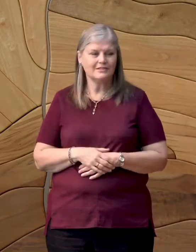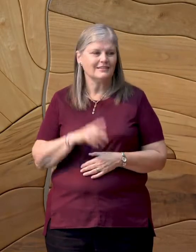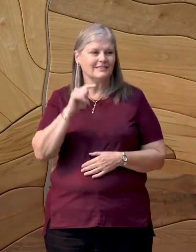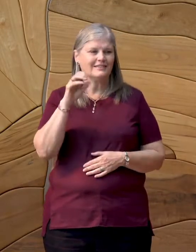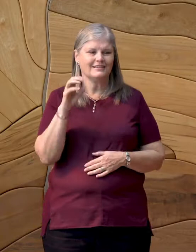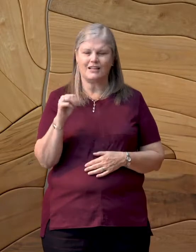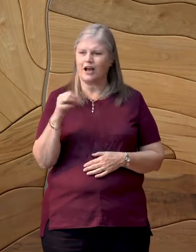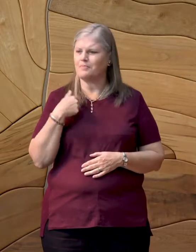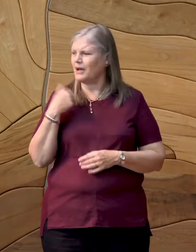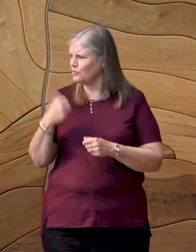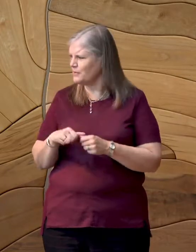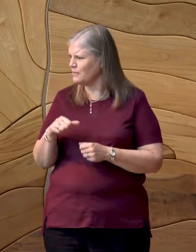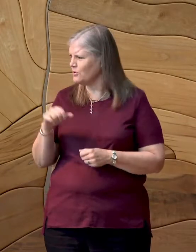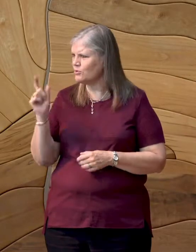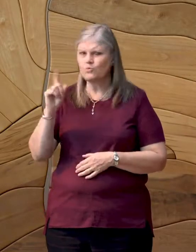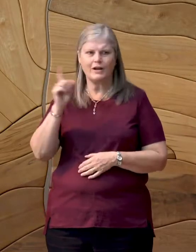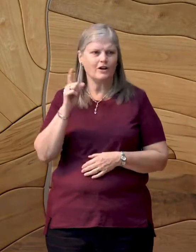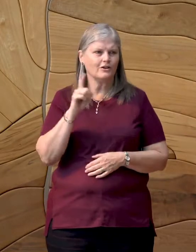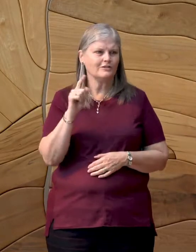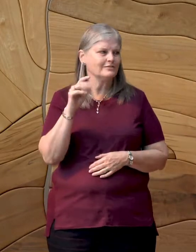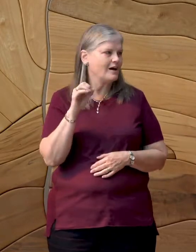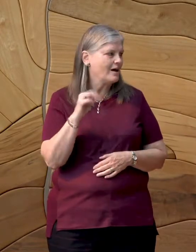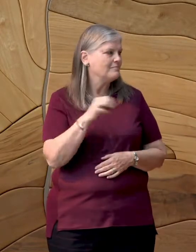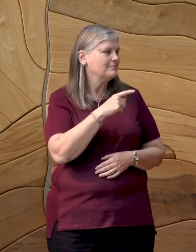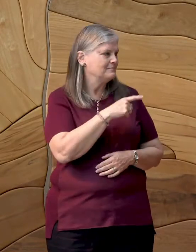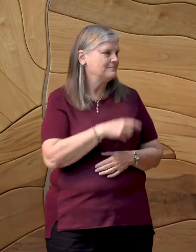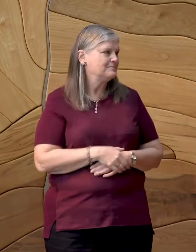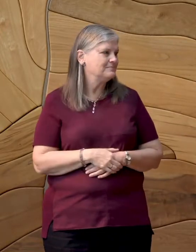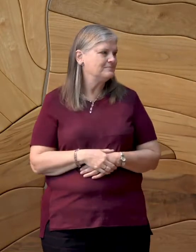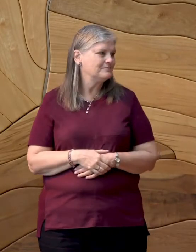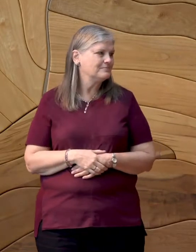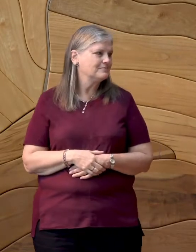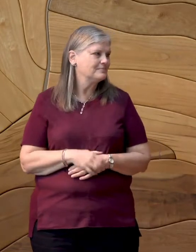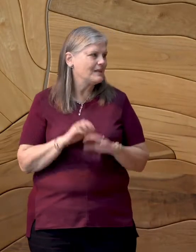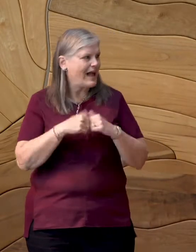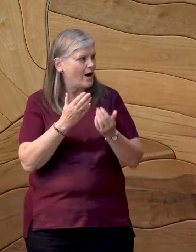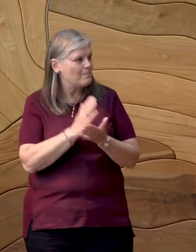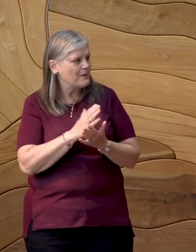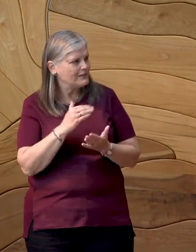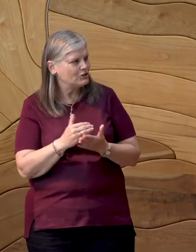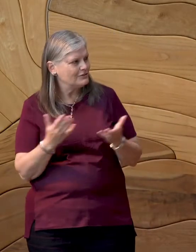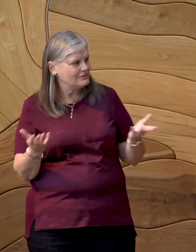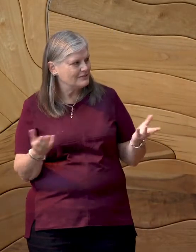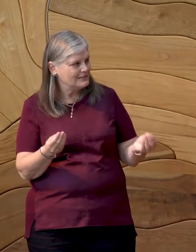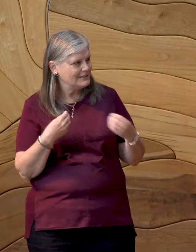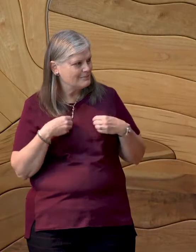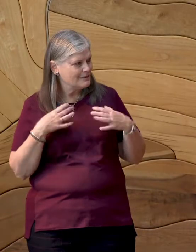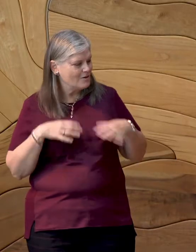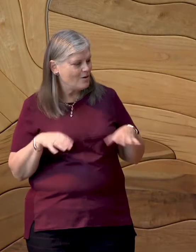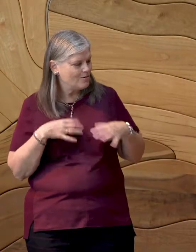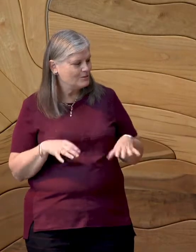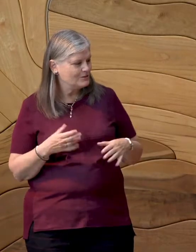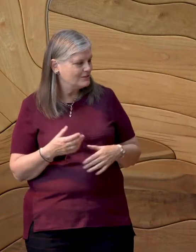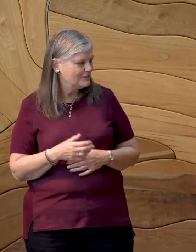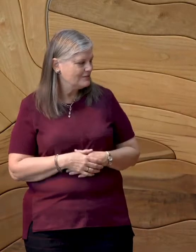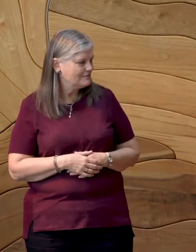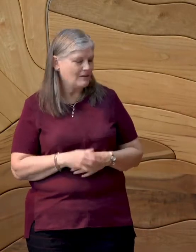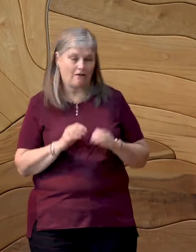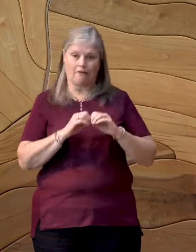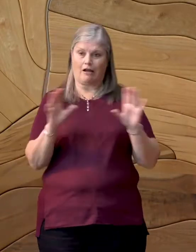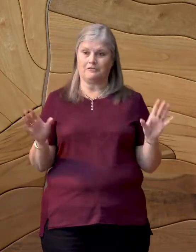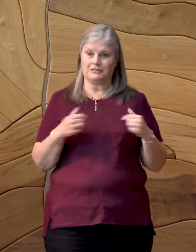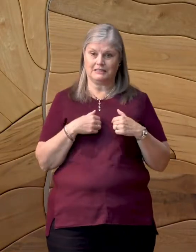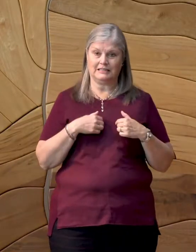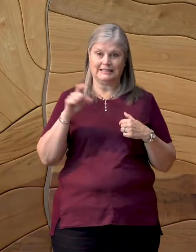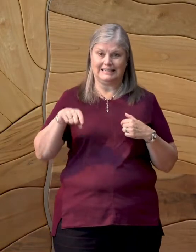reminds me. Wherever you are. Ah, how's the budget look for this thing? Because, you know, obviously